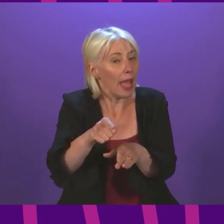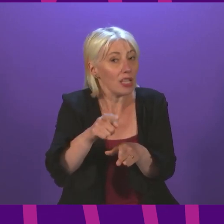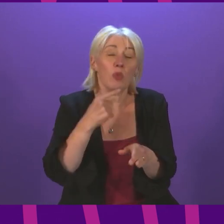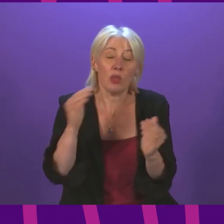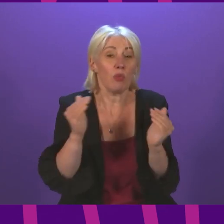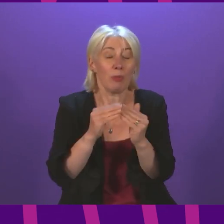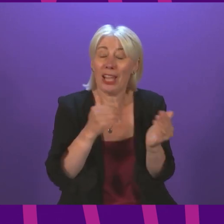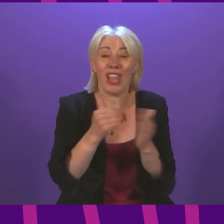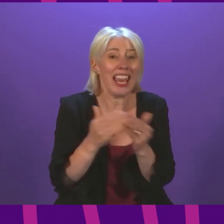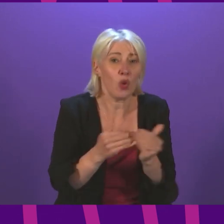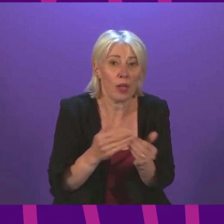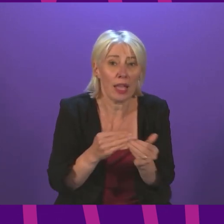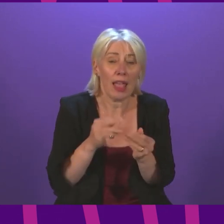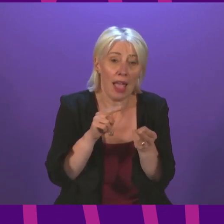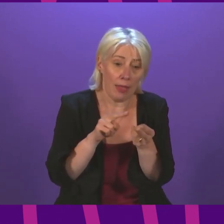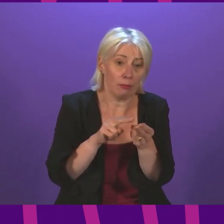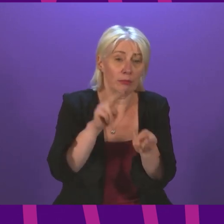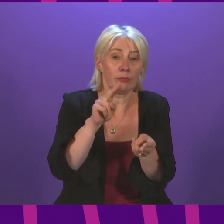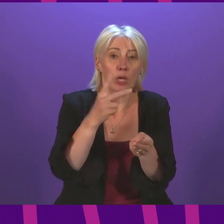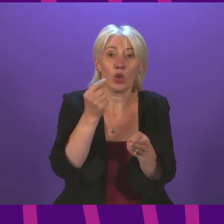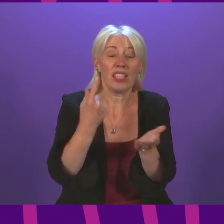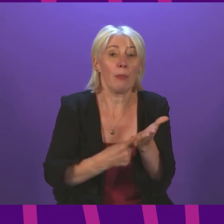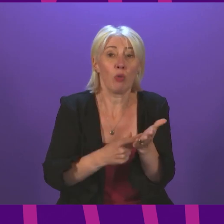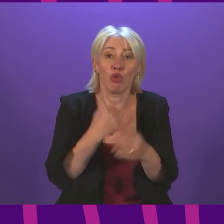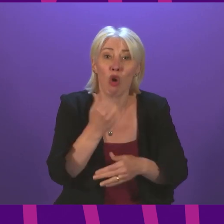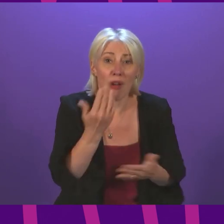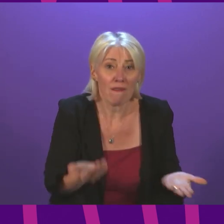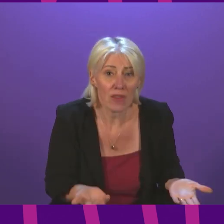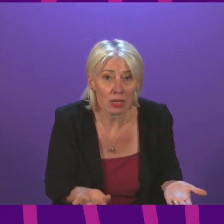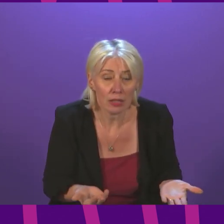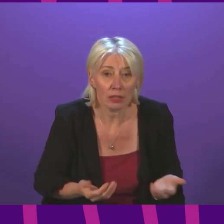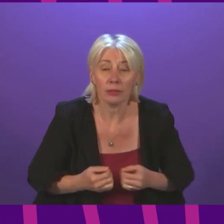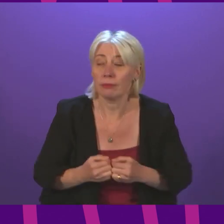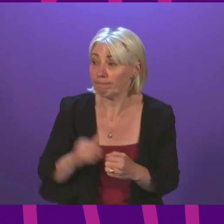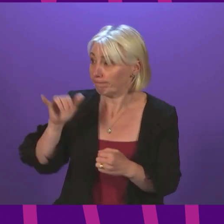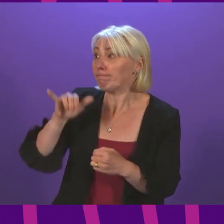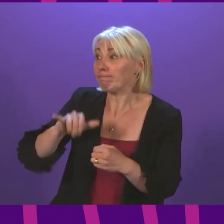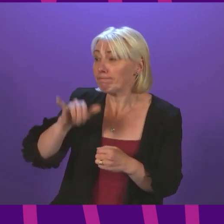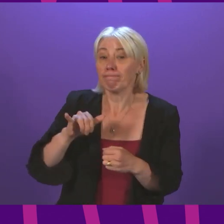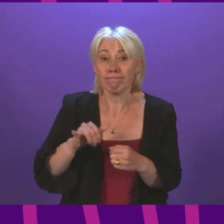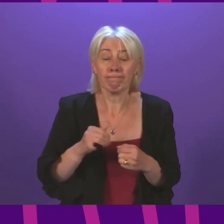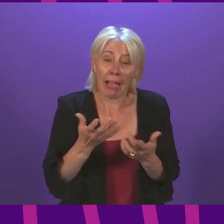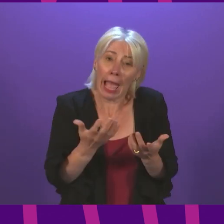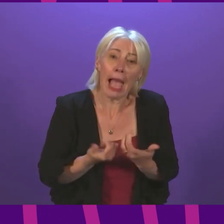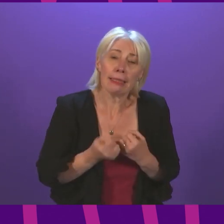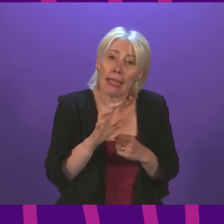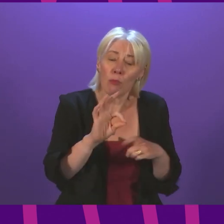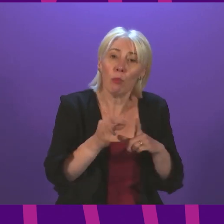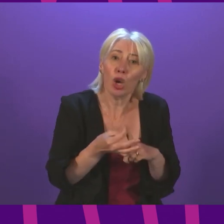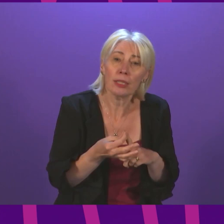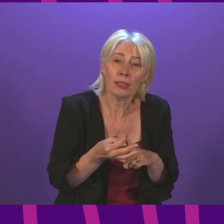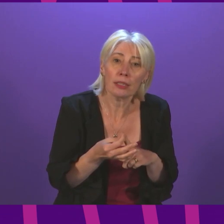anyway, and that raising it to £20 won't be enough? Ms Roddick. Yes, absolutely. I take the Member's point, and